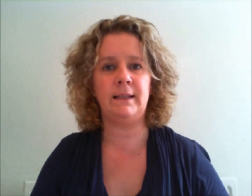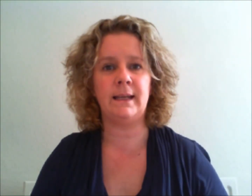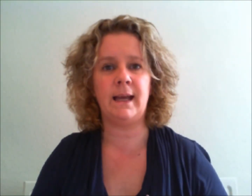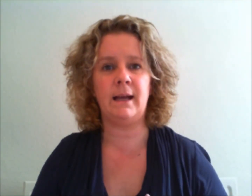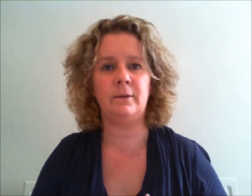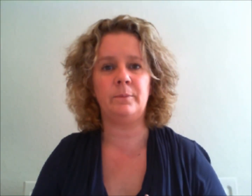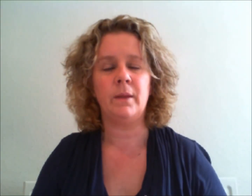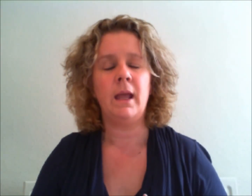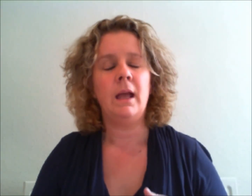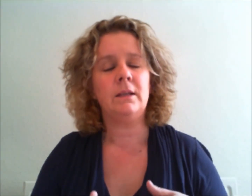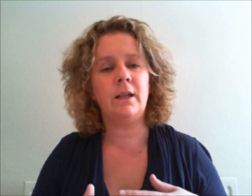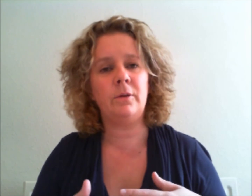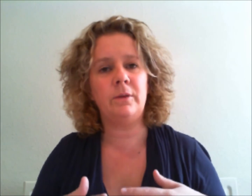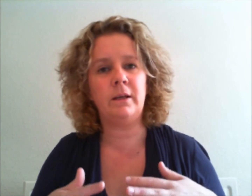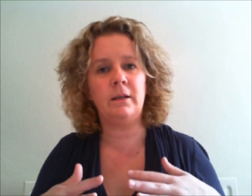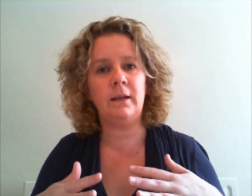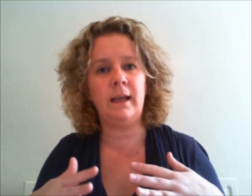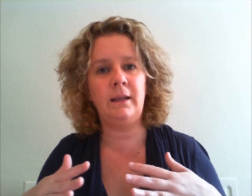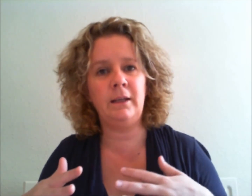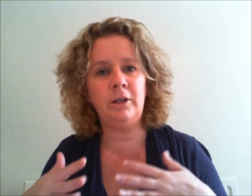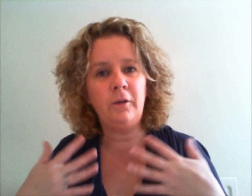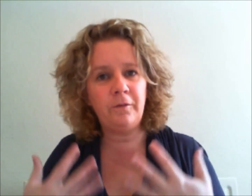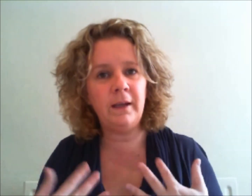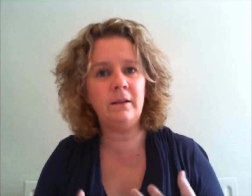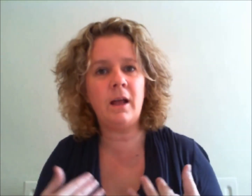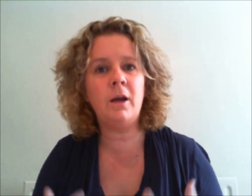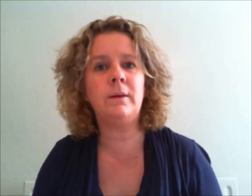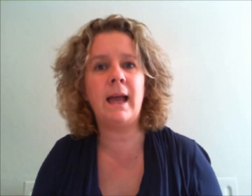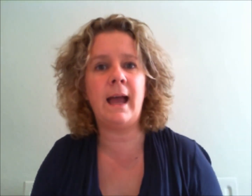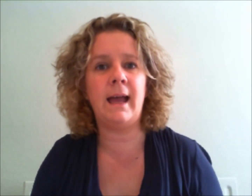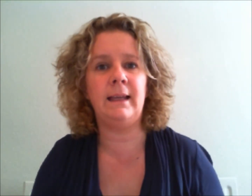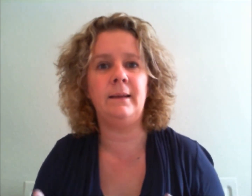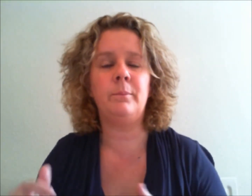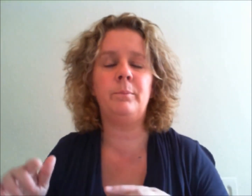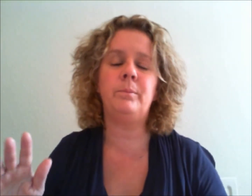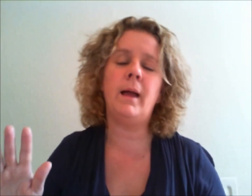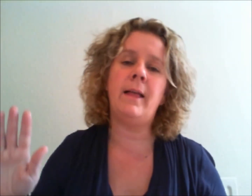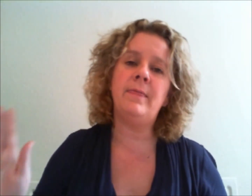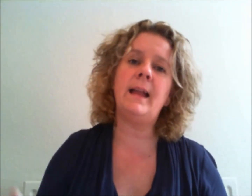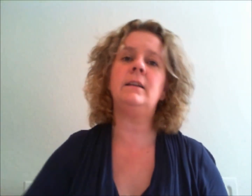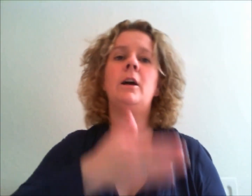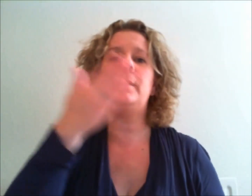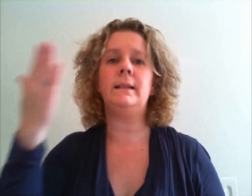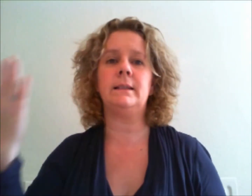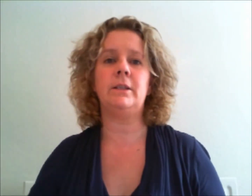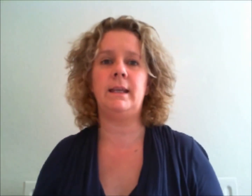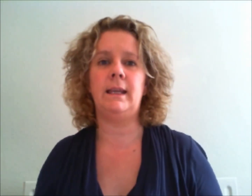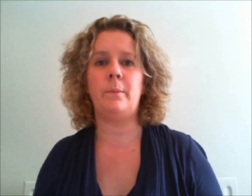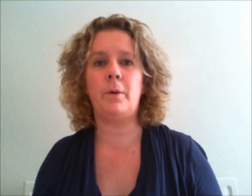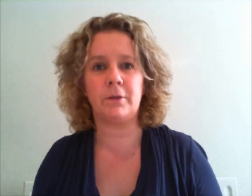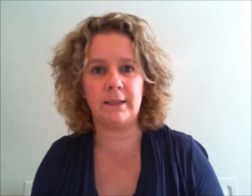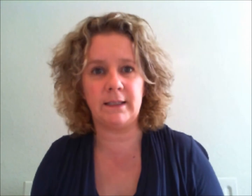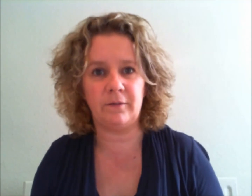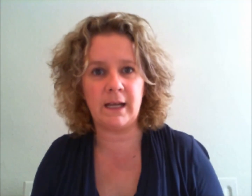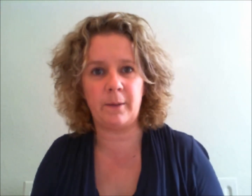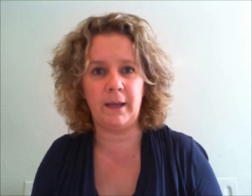down so that you feel okay and then go into the positive tapping